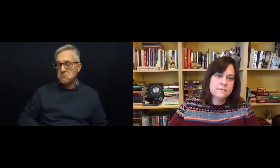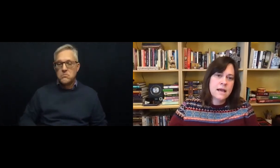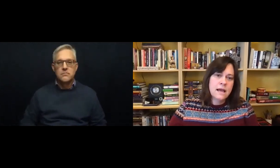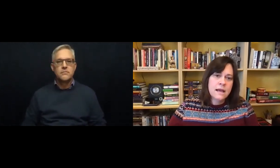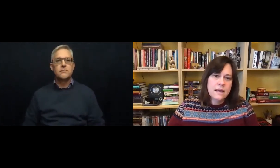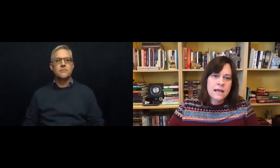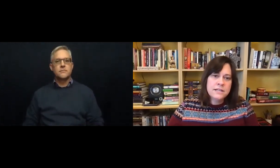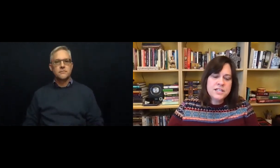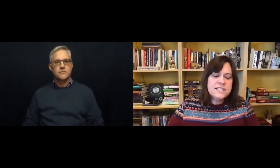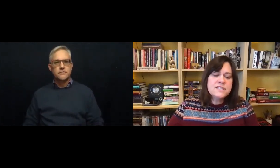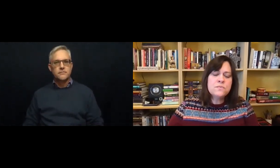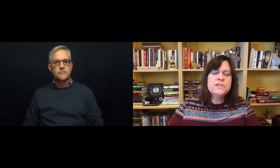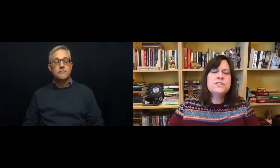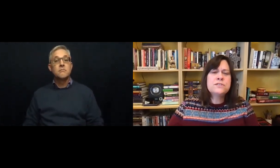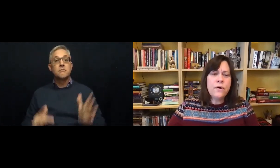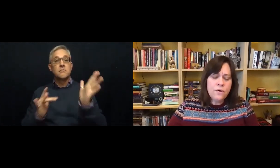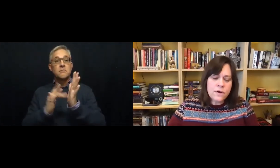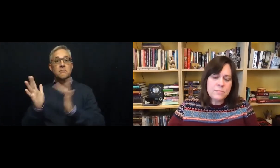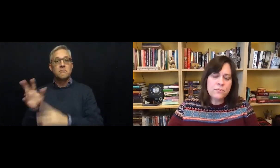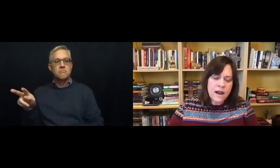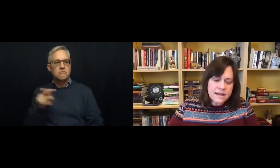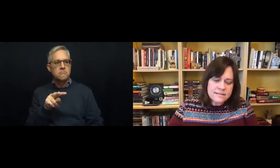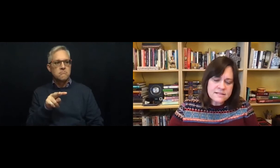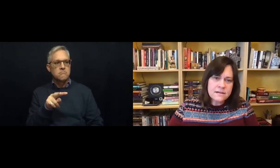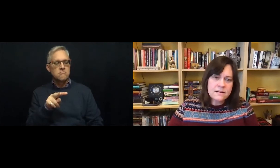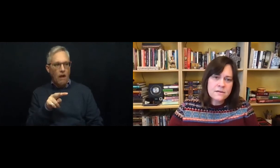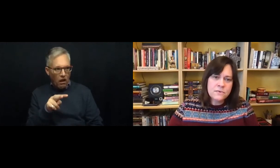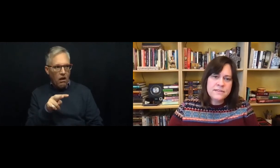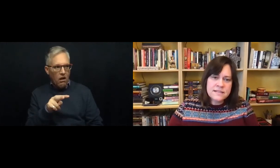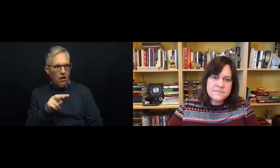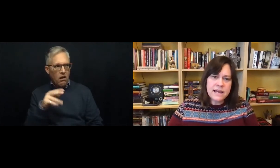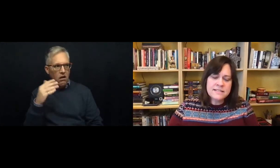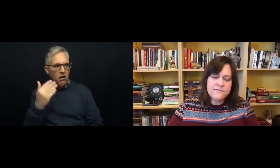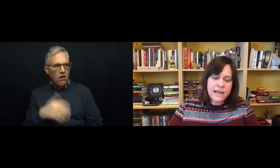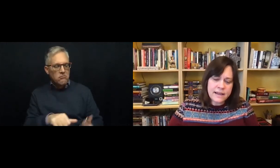And Jesus was so impressed with this man's faith.